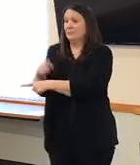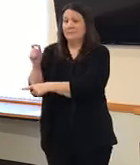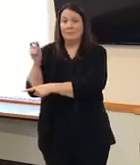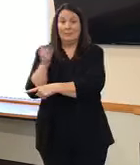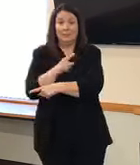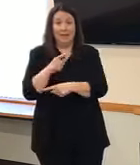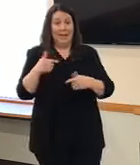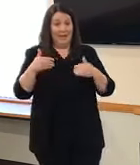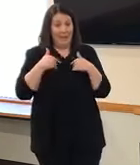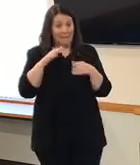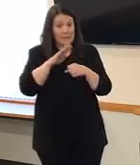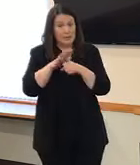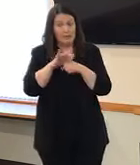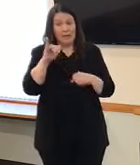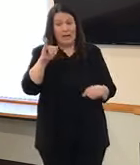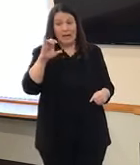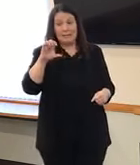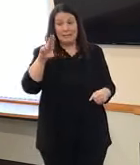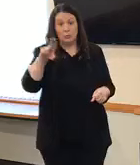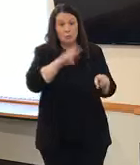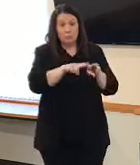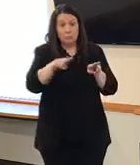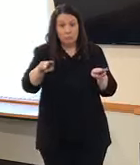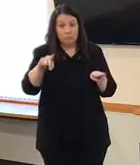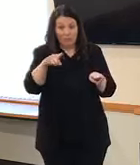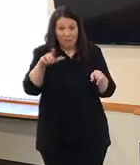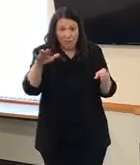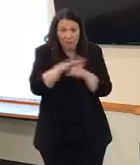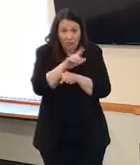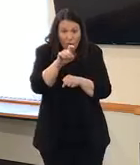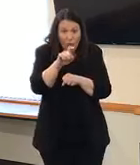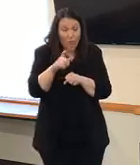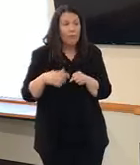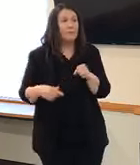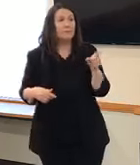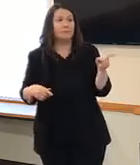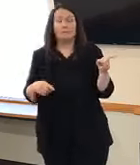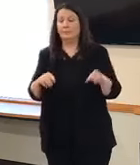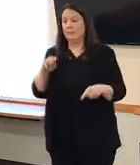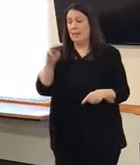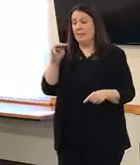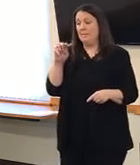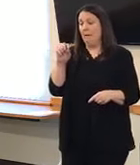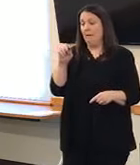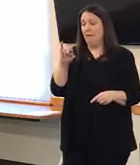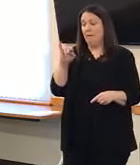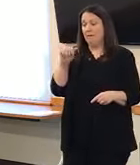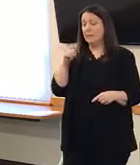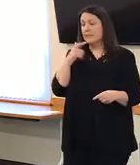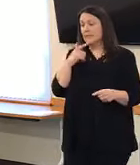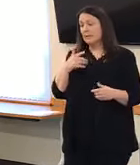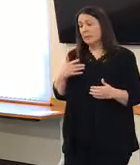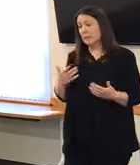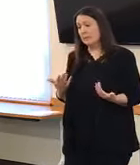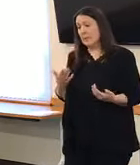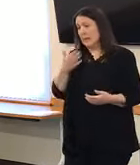in total right now? mean, how filled is it? They are, and because of other decisions that